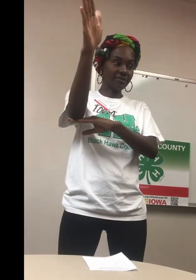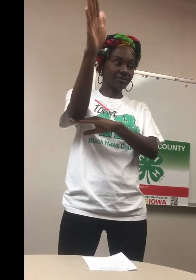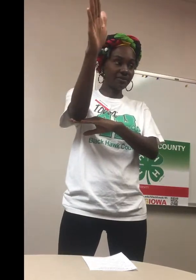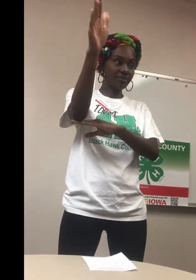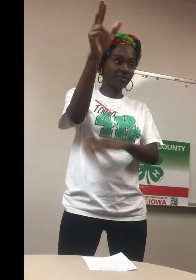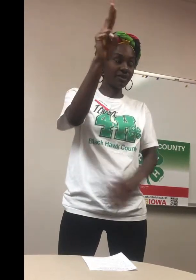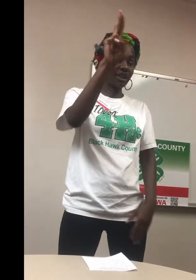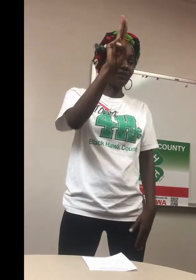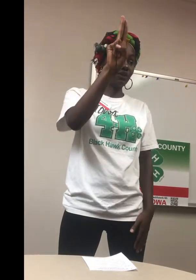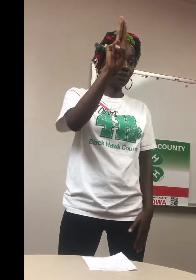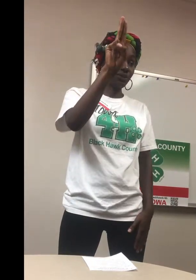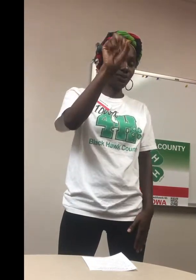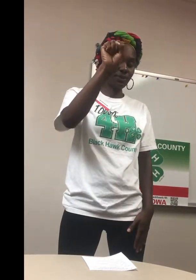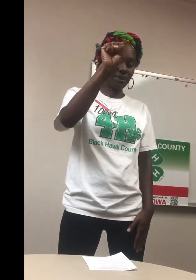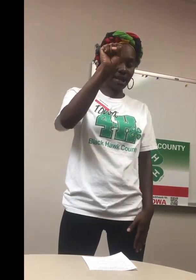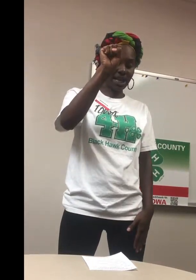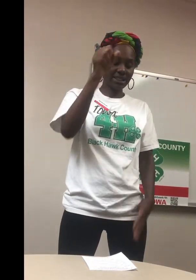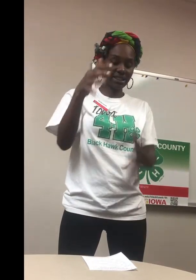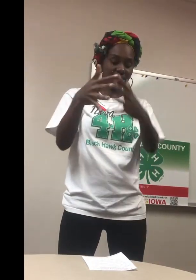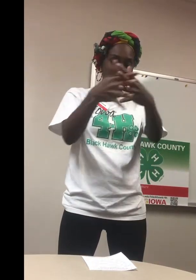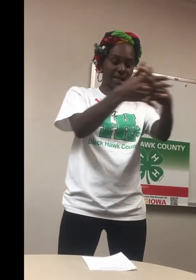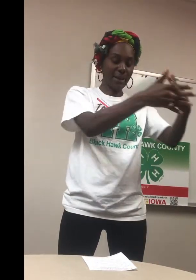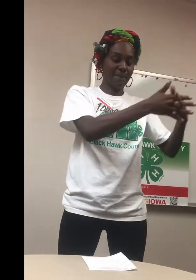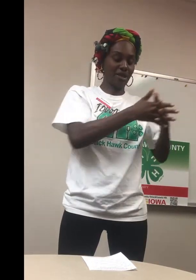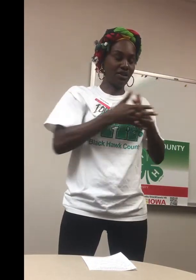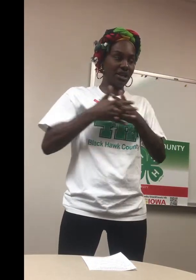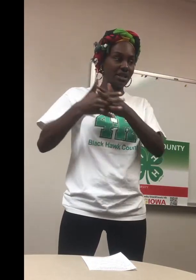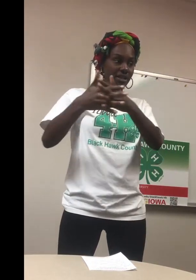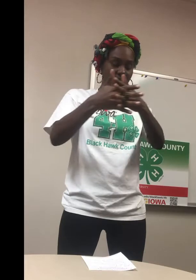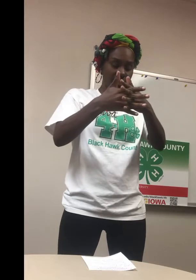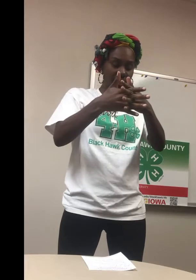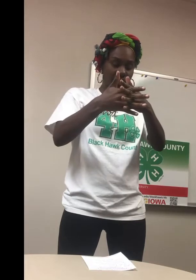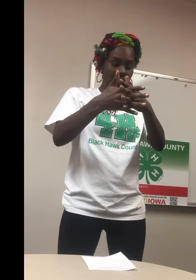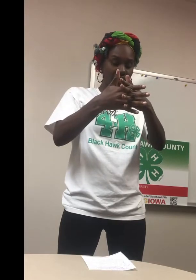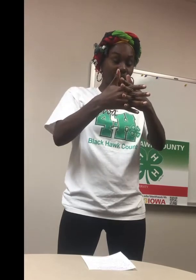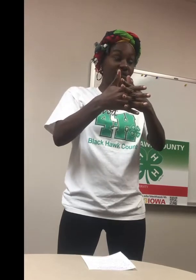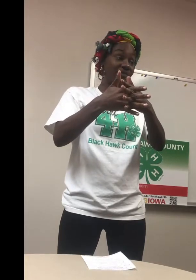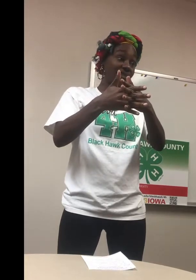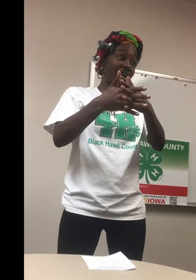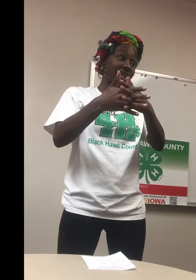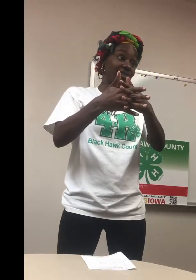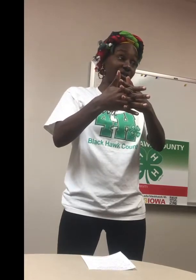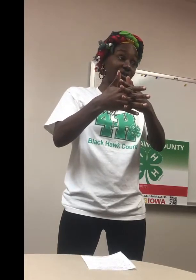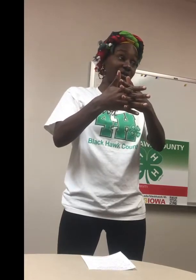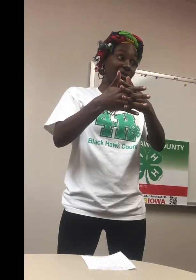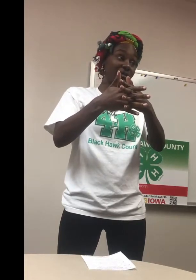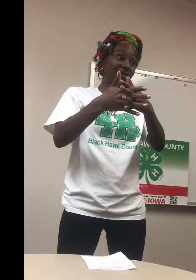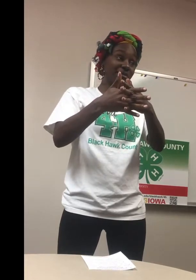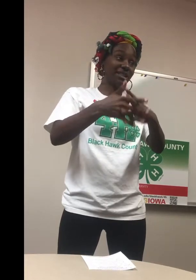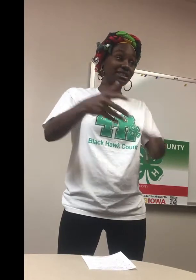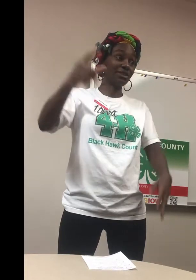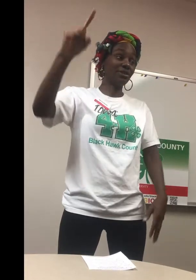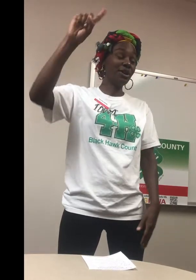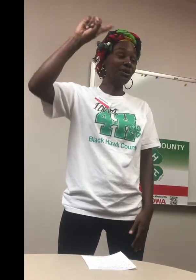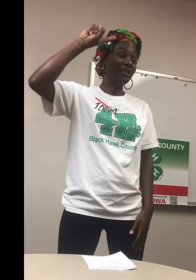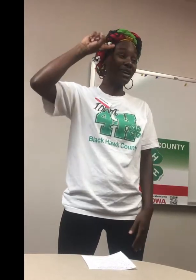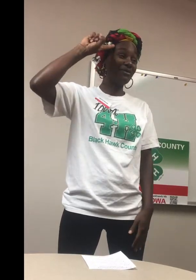of U.S. America. Oh, we forgot into the republic to begin. So, we have